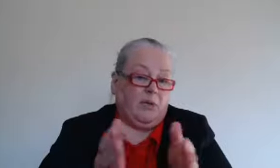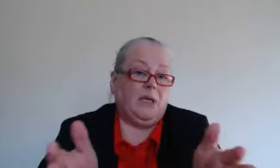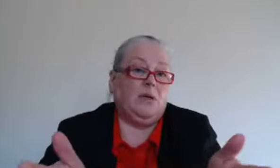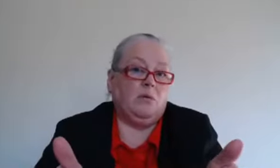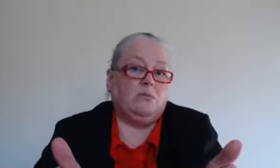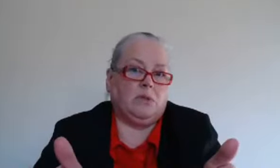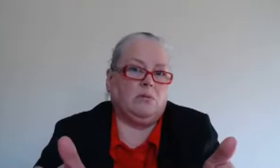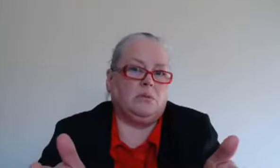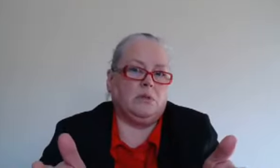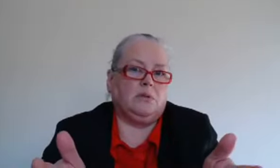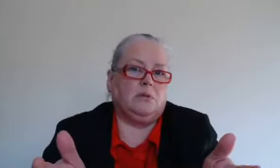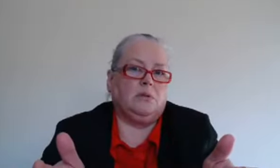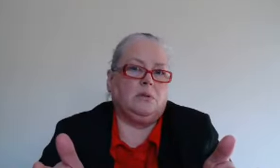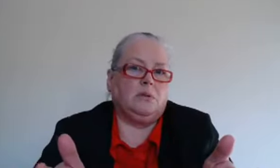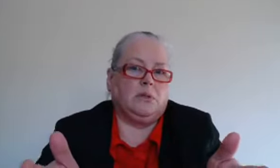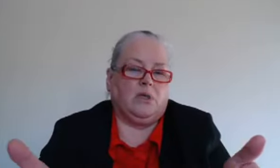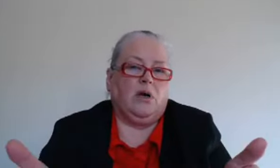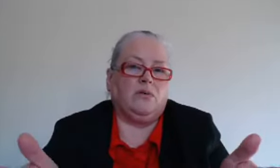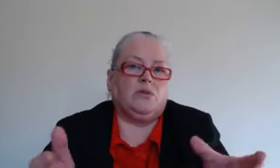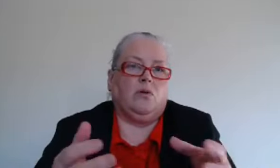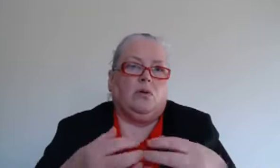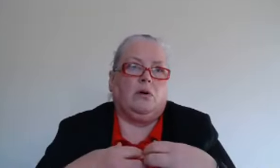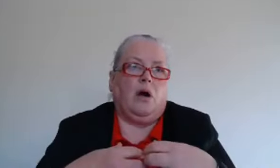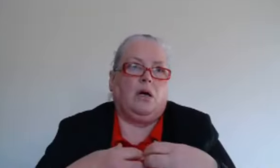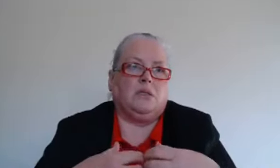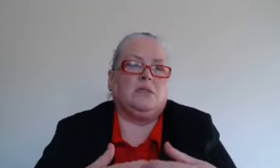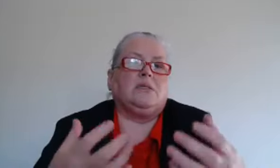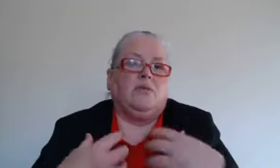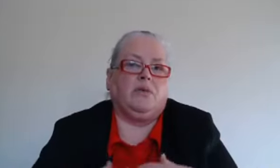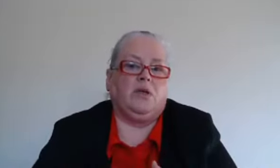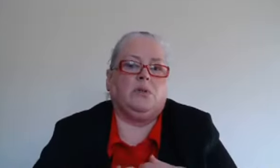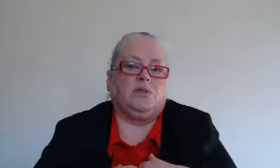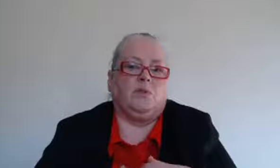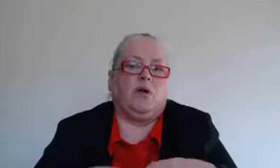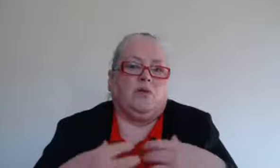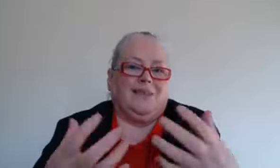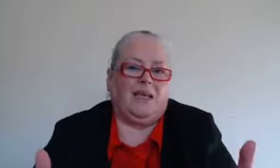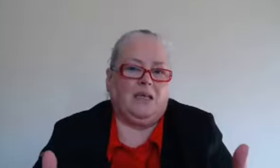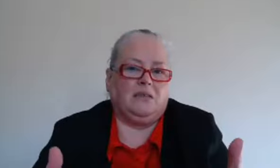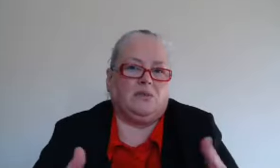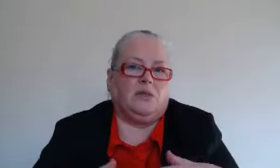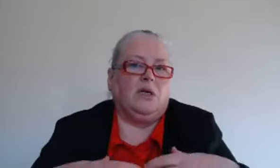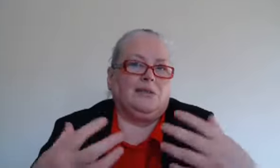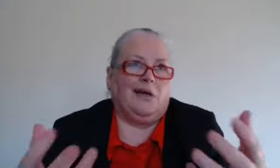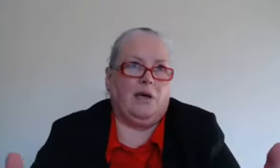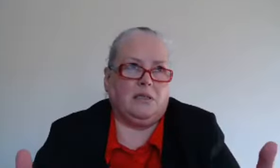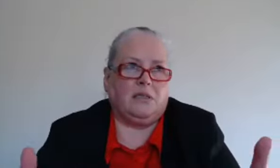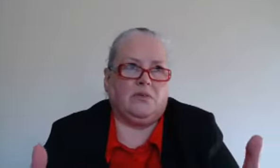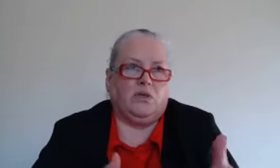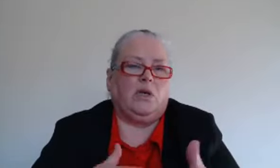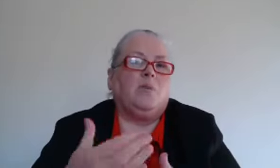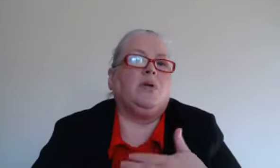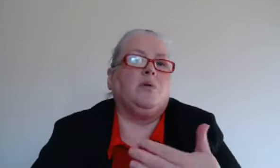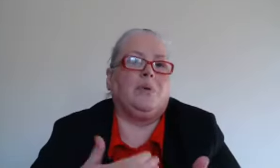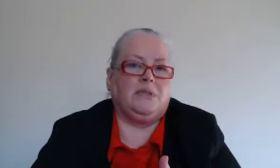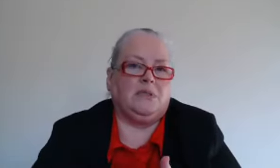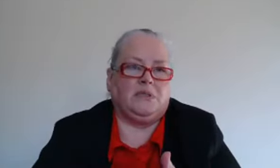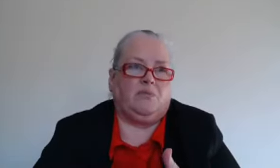really who don't deserve it or aren't serving you in some way or things or tasks if you're keeping your busy yourself